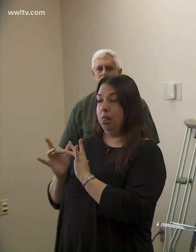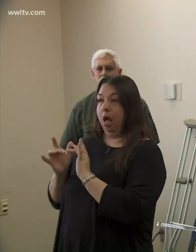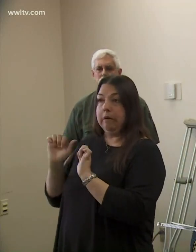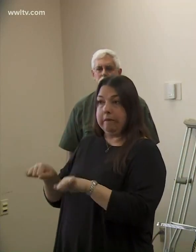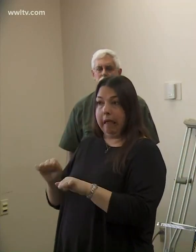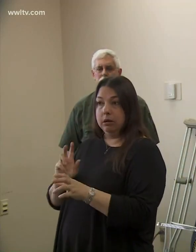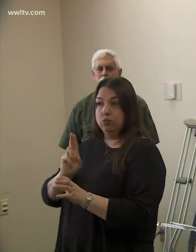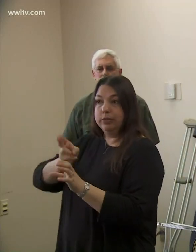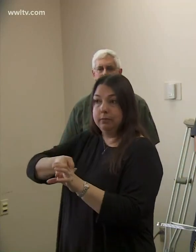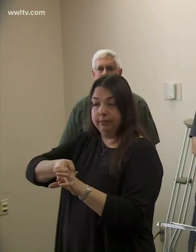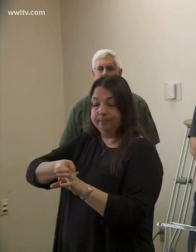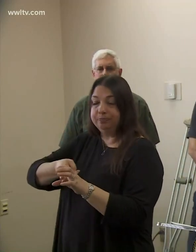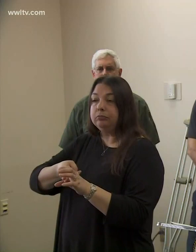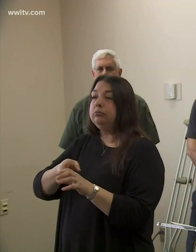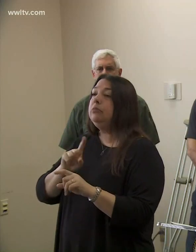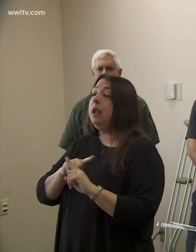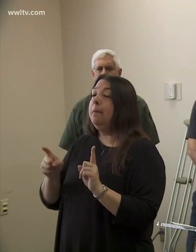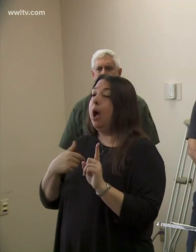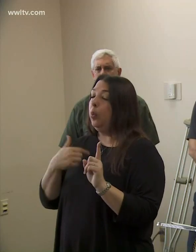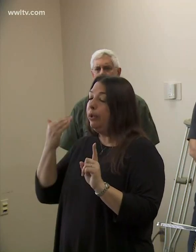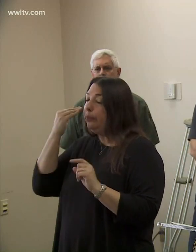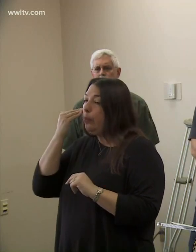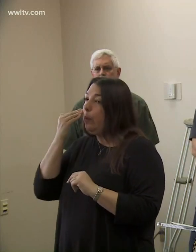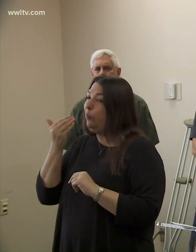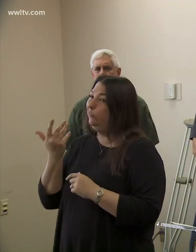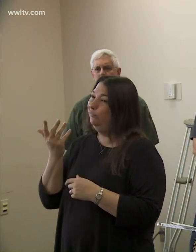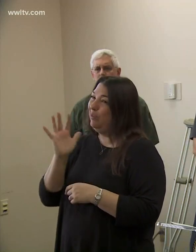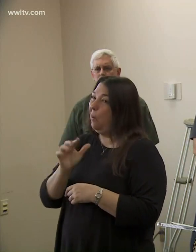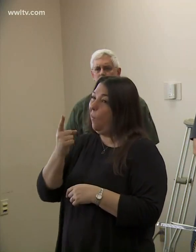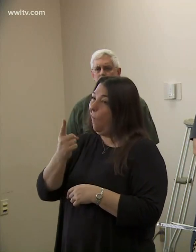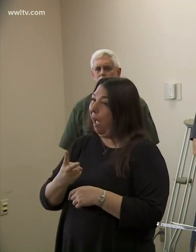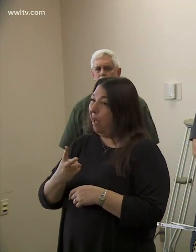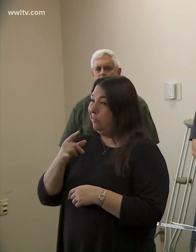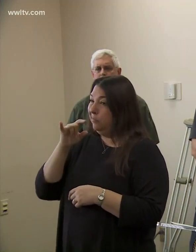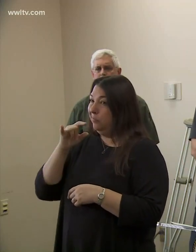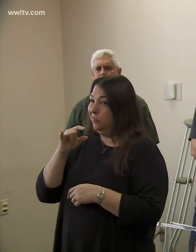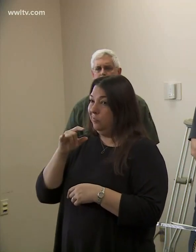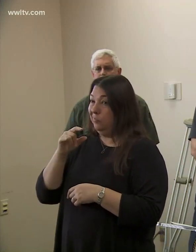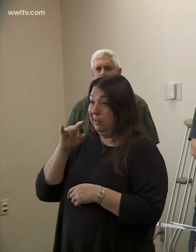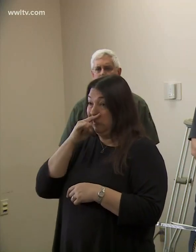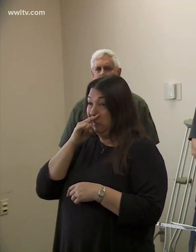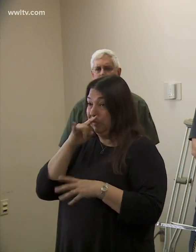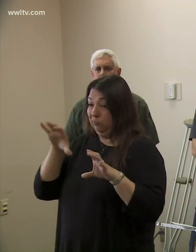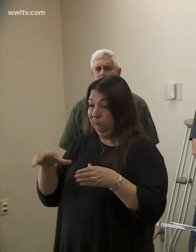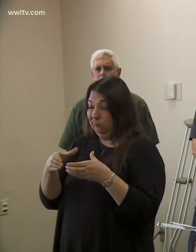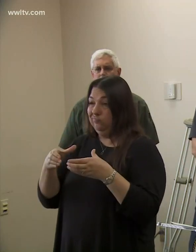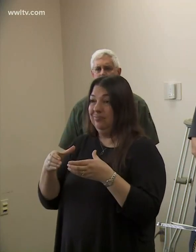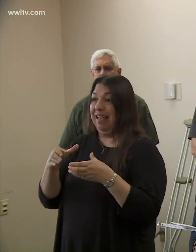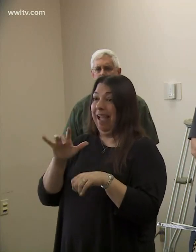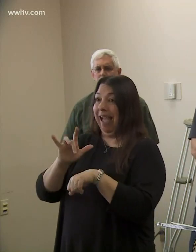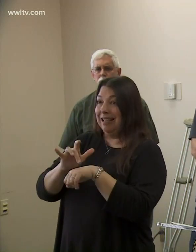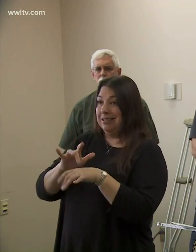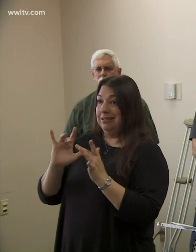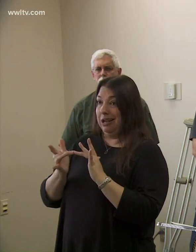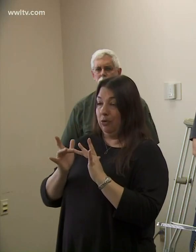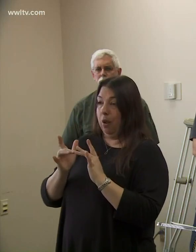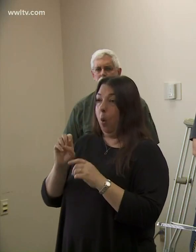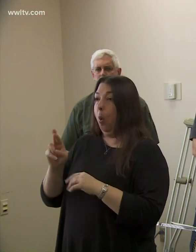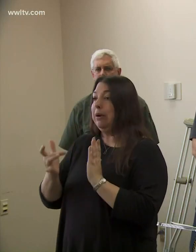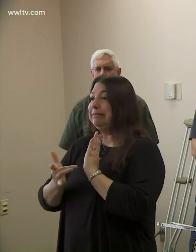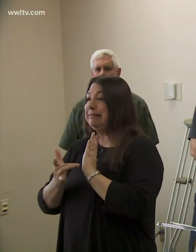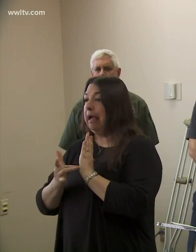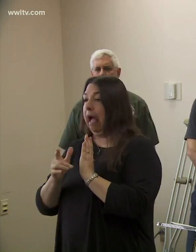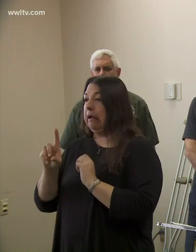students to participate in. Uh, but we recognize that only about 50% of our student body, uh, have access to internet, um, or